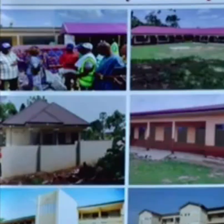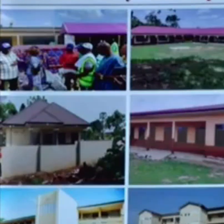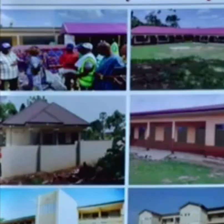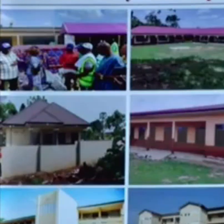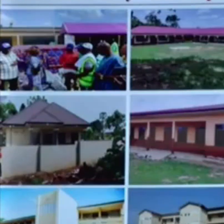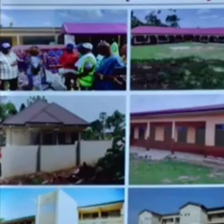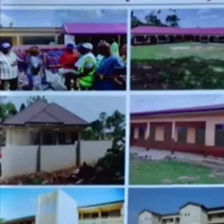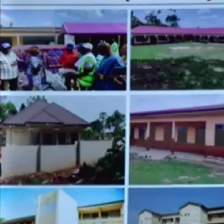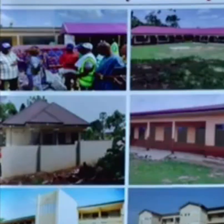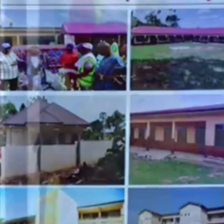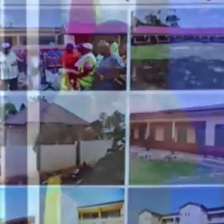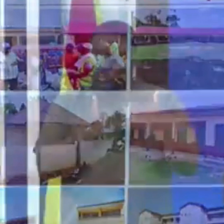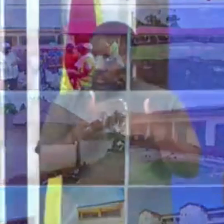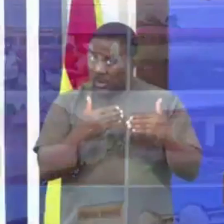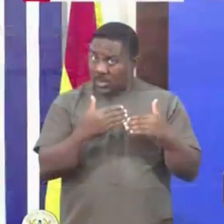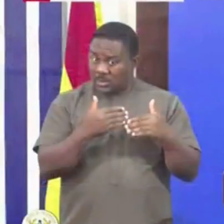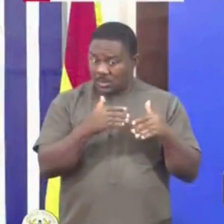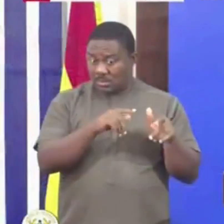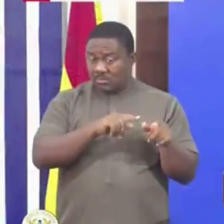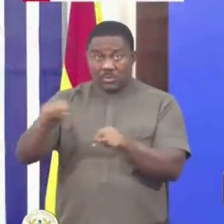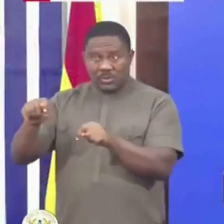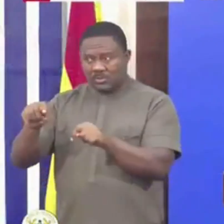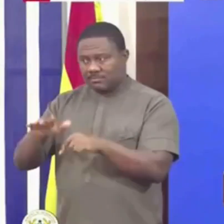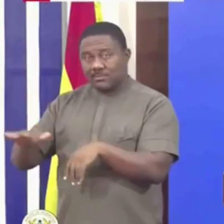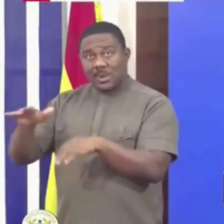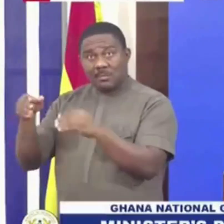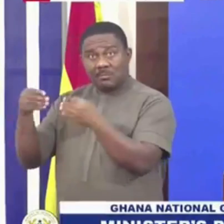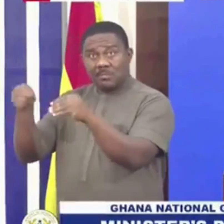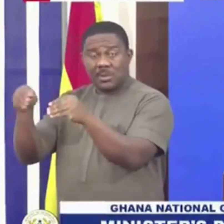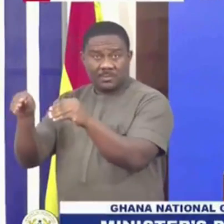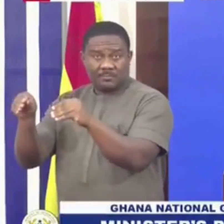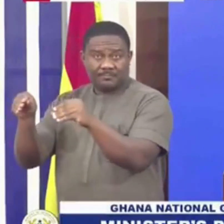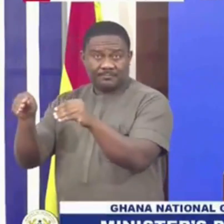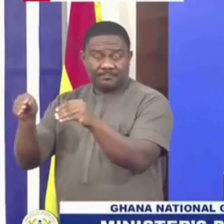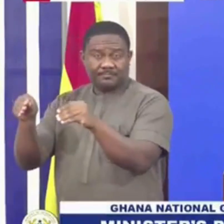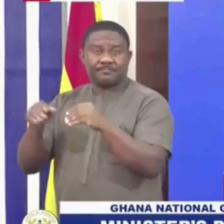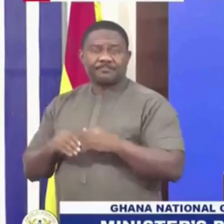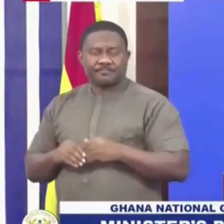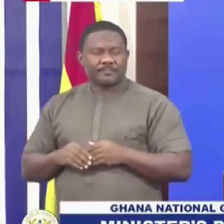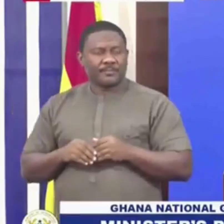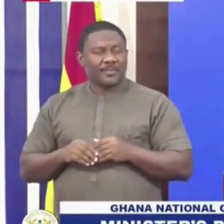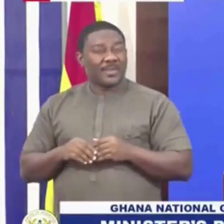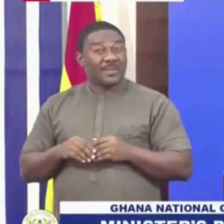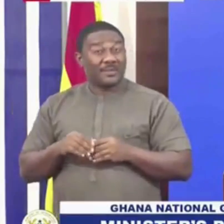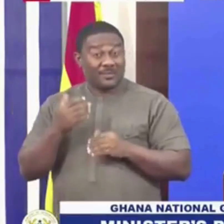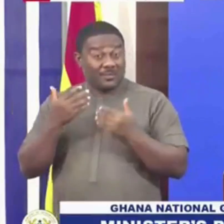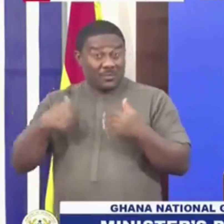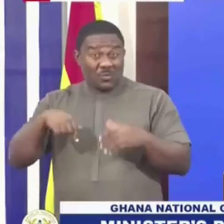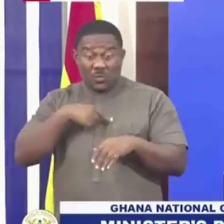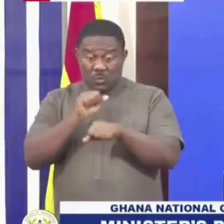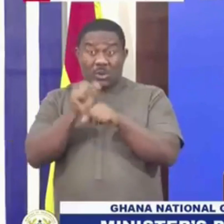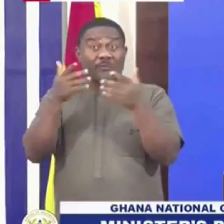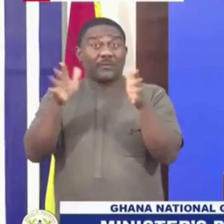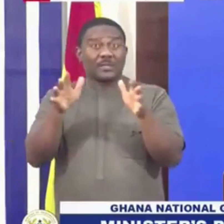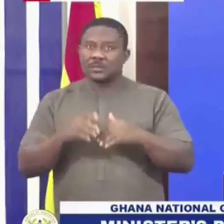transportation infrastructure. That's what Ghana Gas does. But we don't just do that. There's also community development, what we